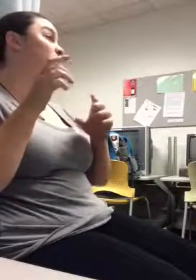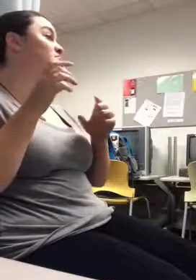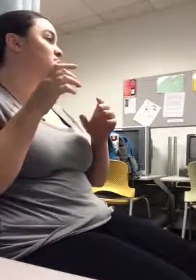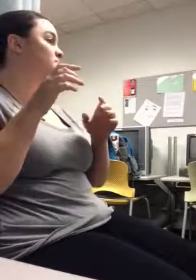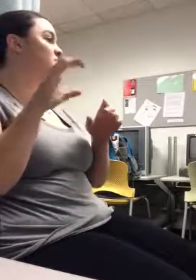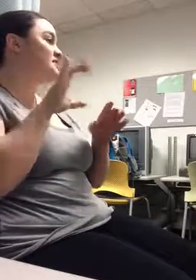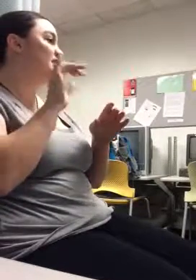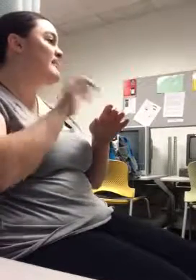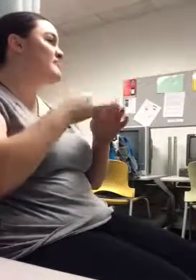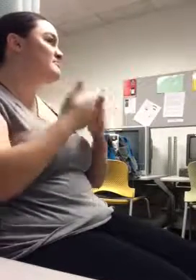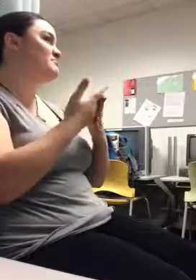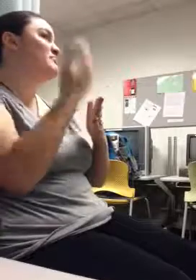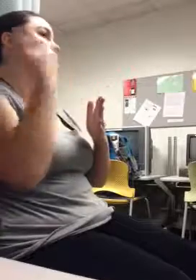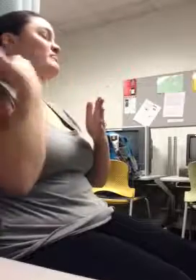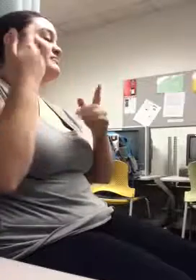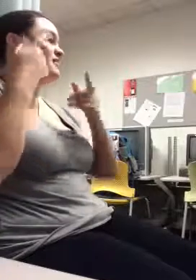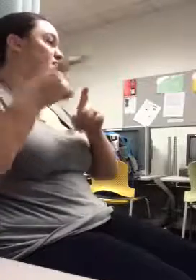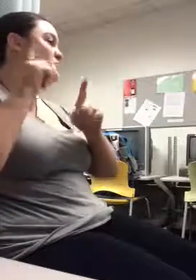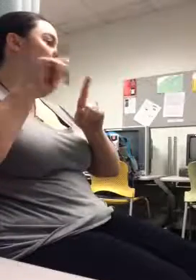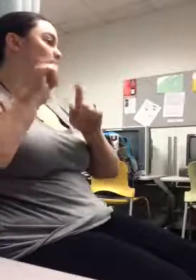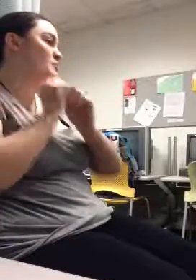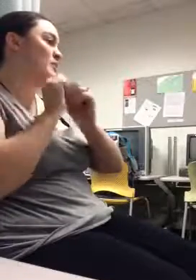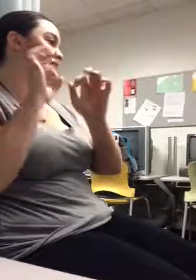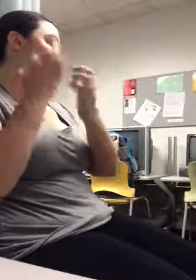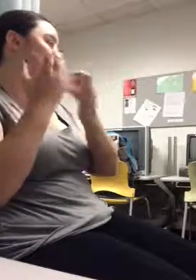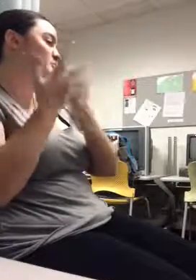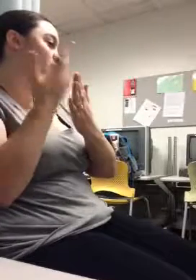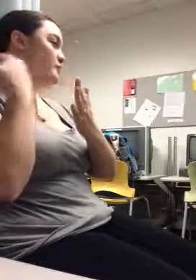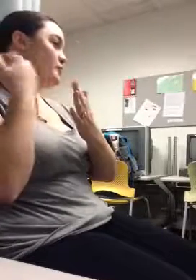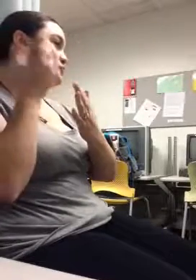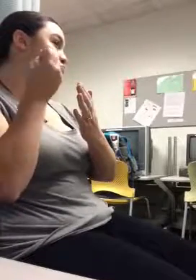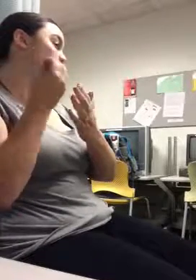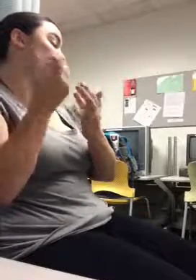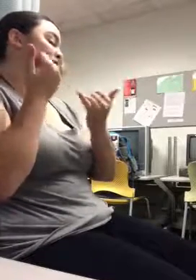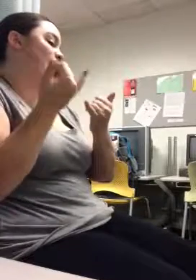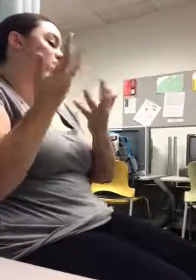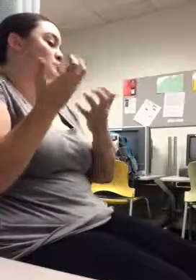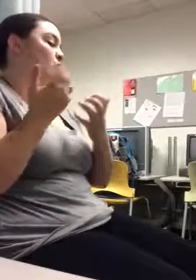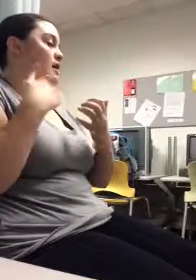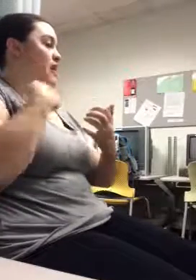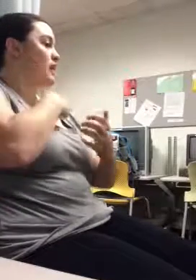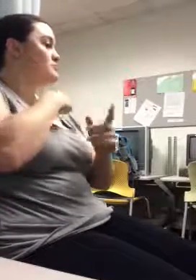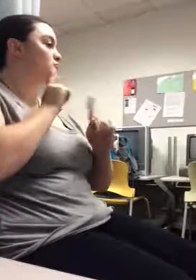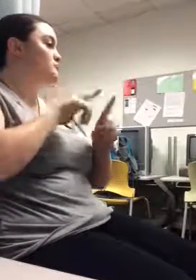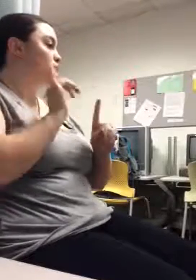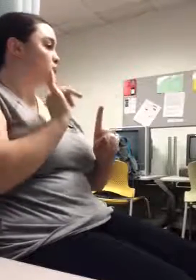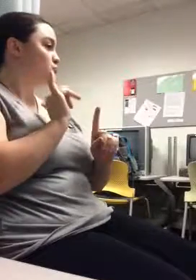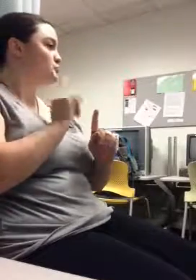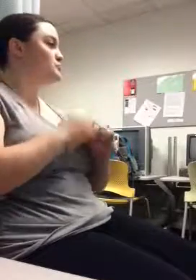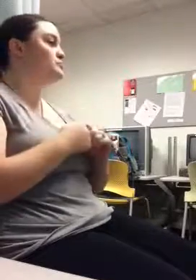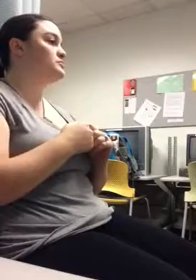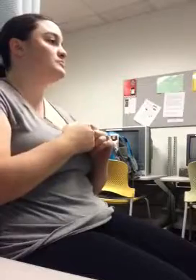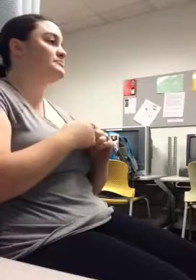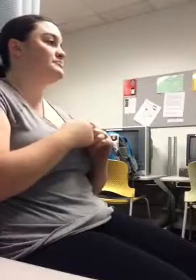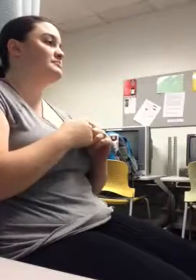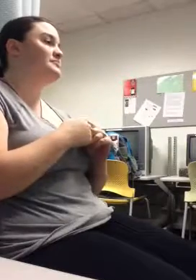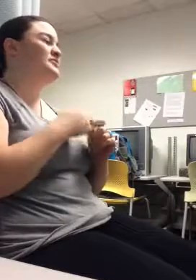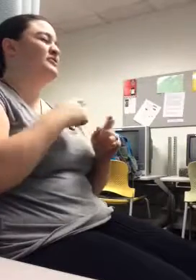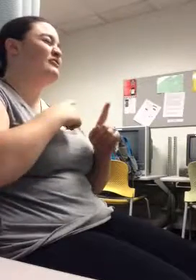And it was quite memorable for her, so she wanted us to do this. And I was resistant at first because